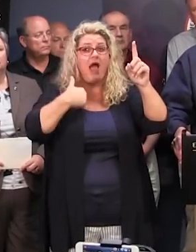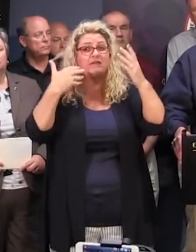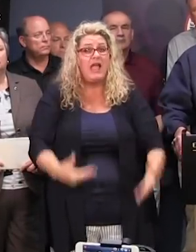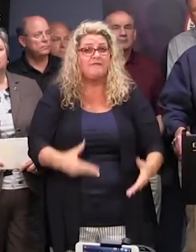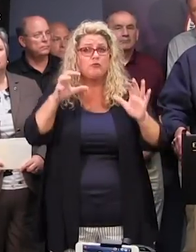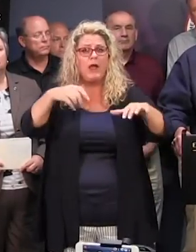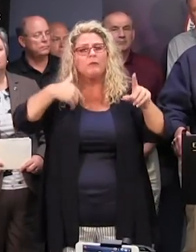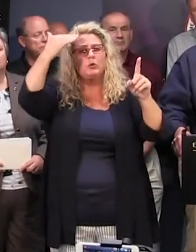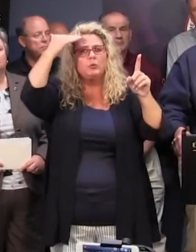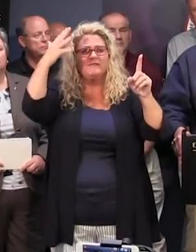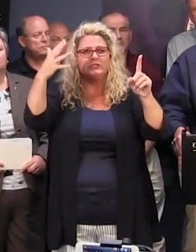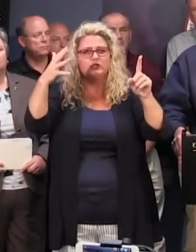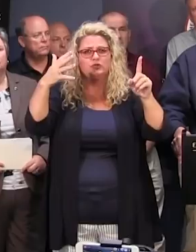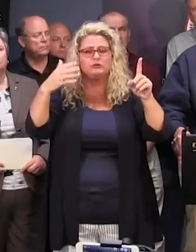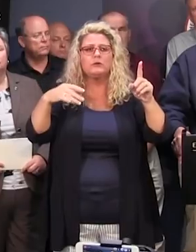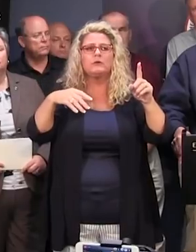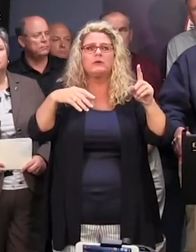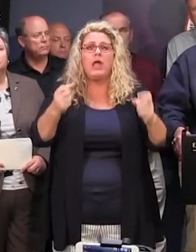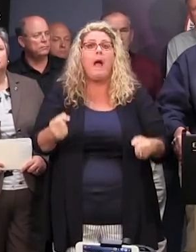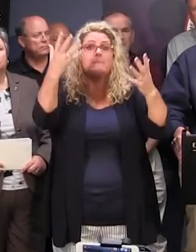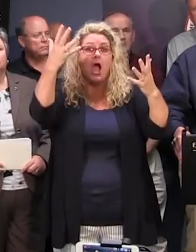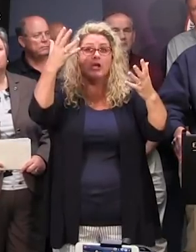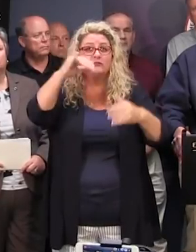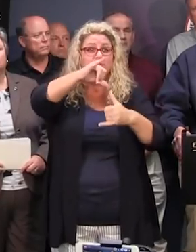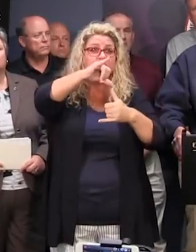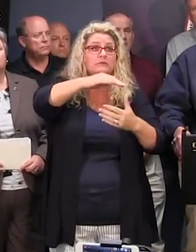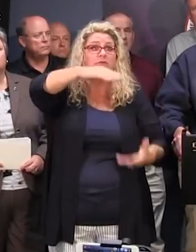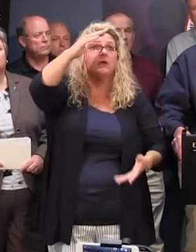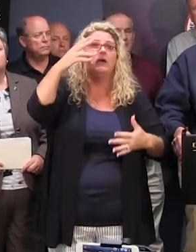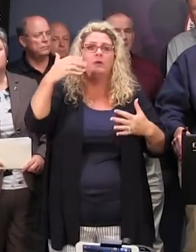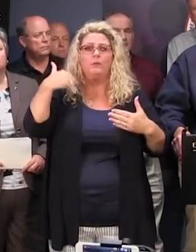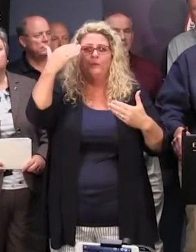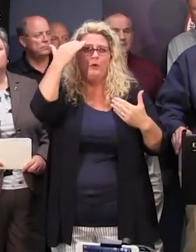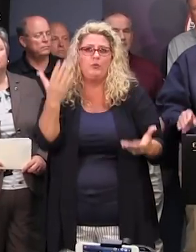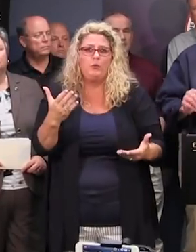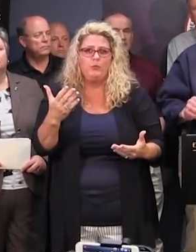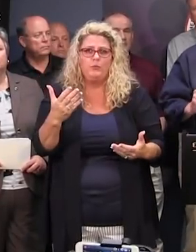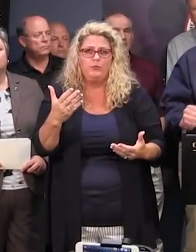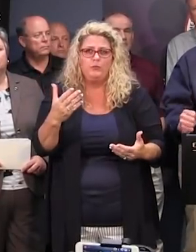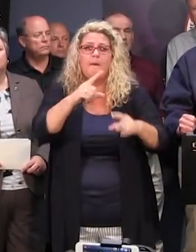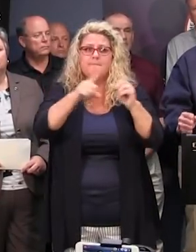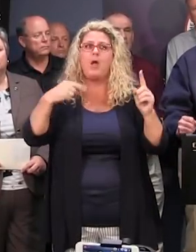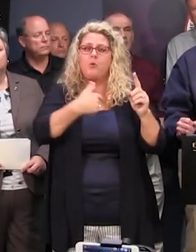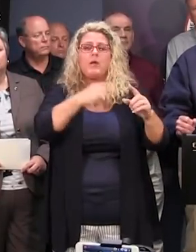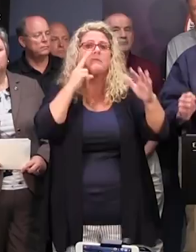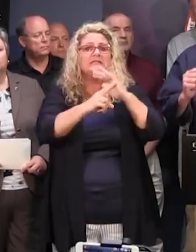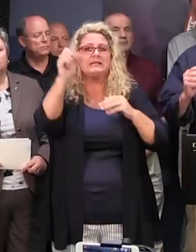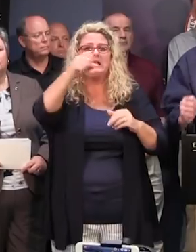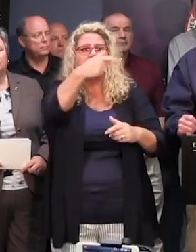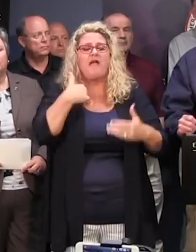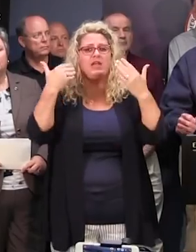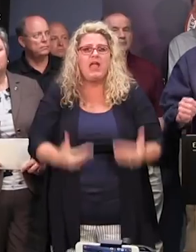We know that. The question is just how much and what sort of precautions need to be taken. What we ask everybody